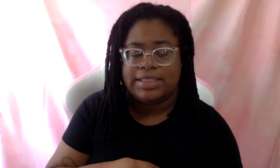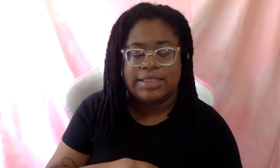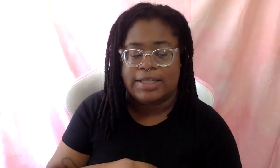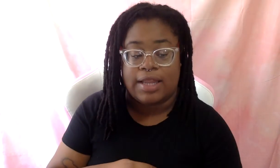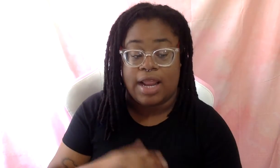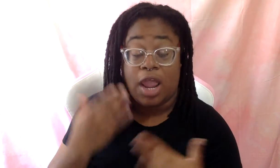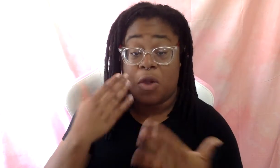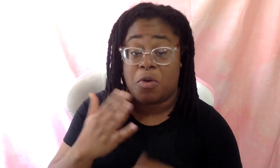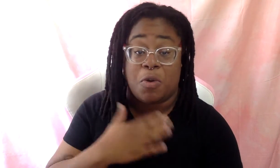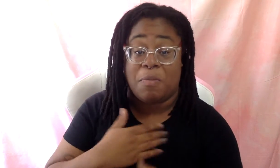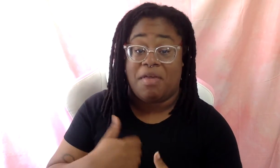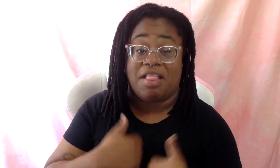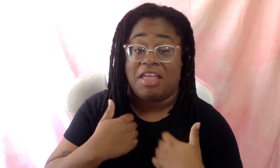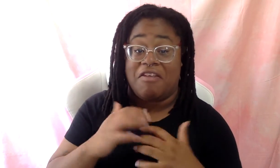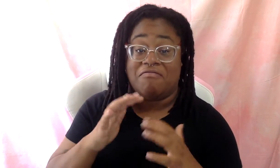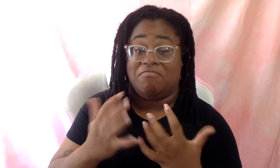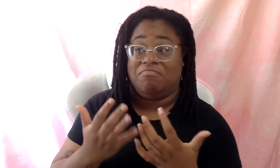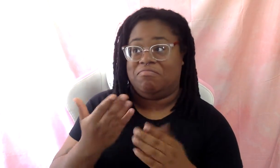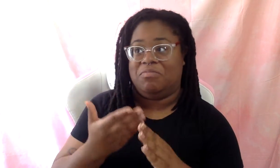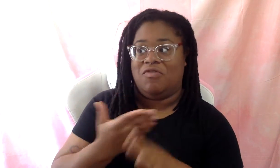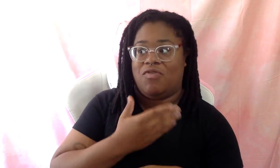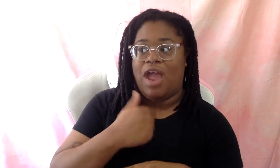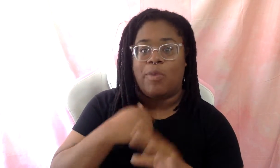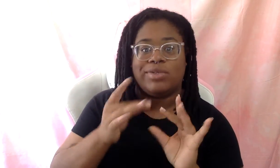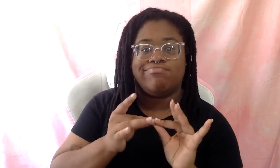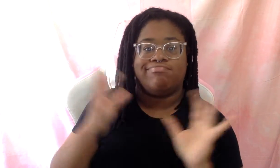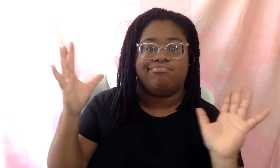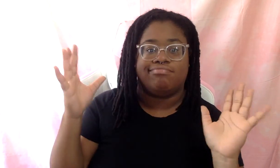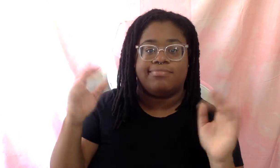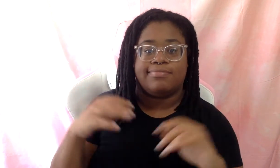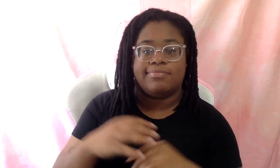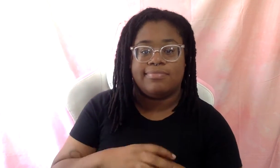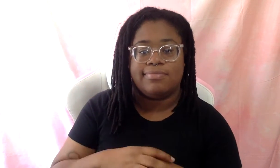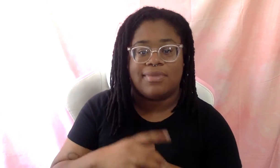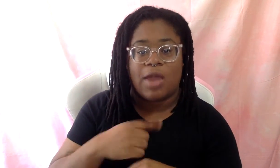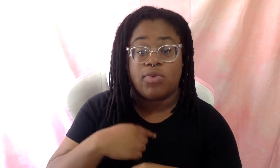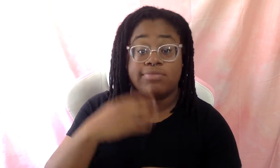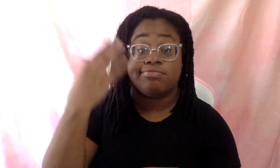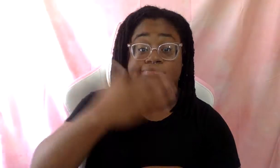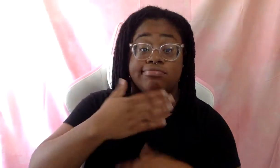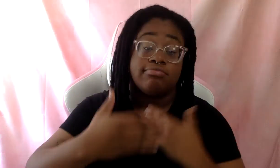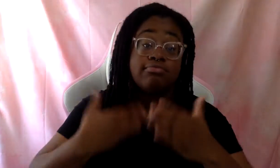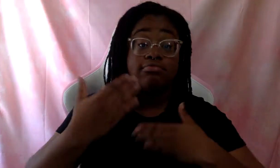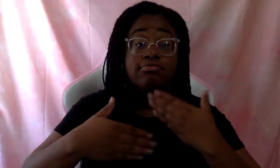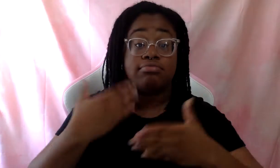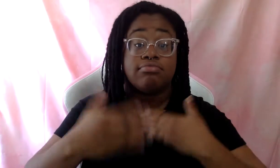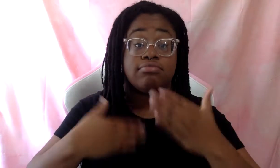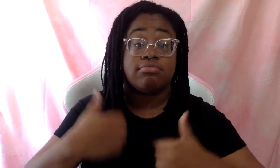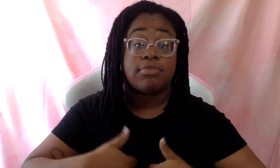life looked like before because I was disassociated. I was on autopilot. I was not living. Um,